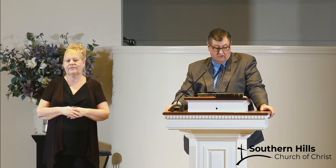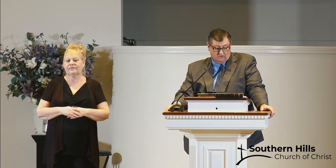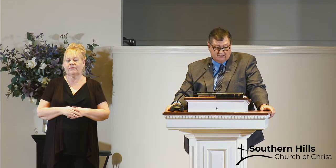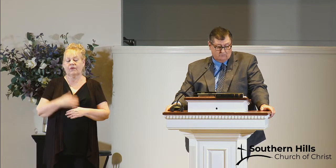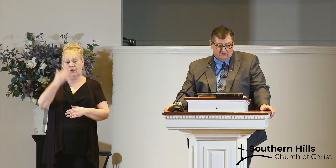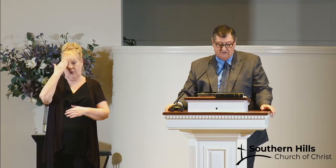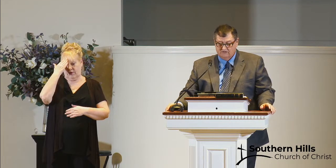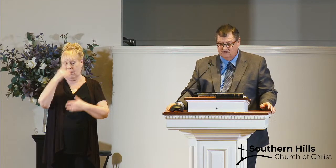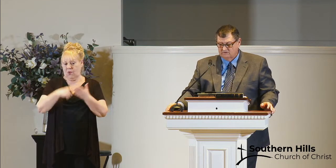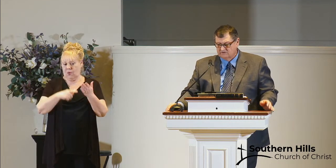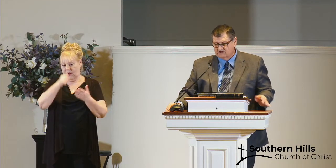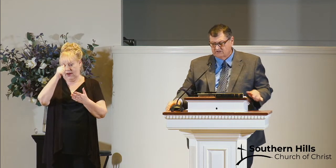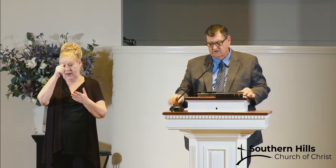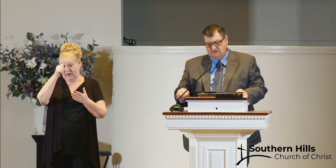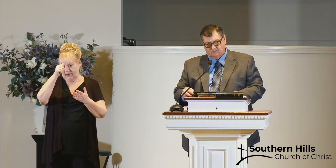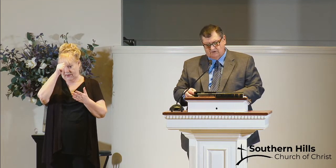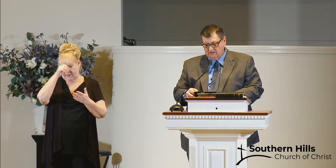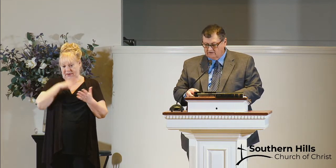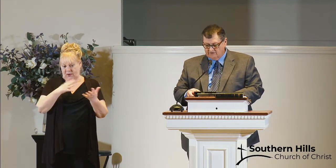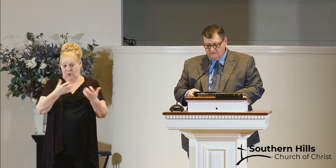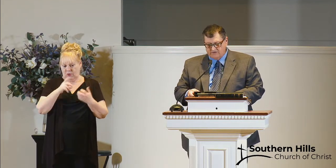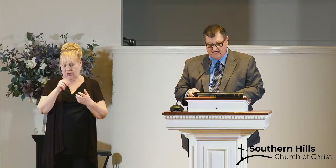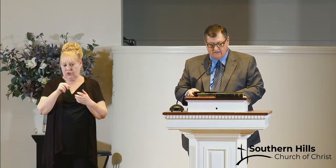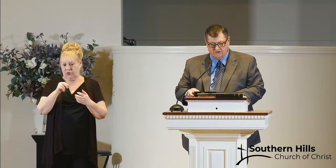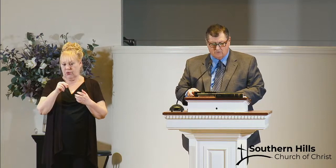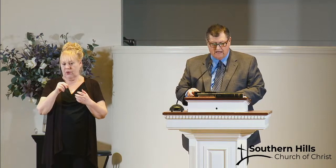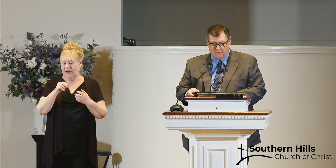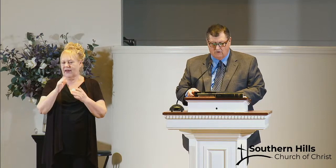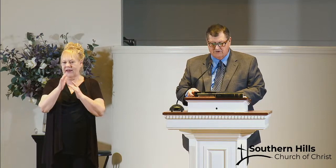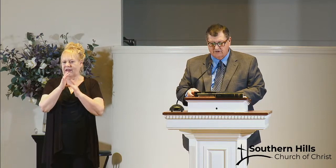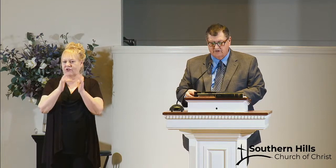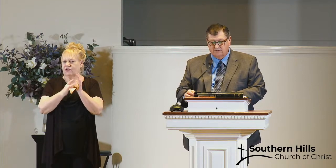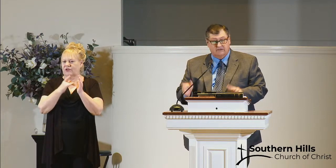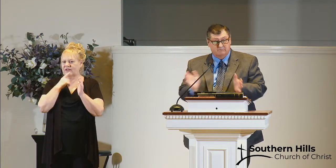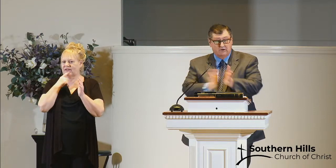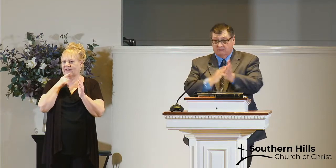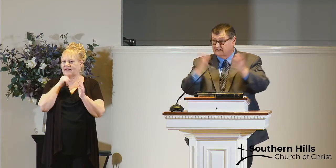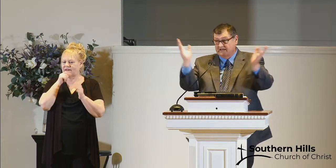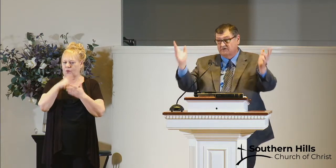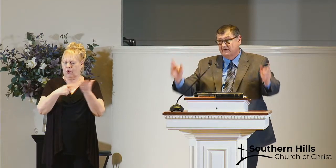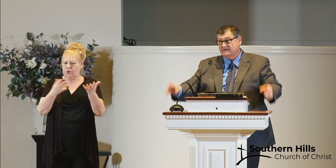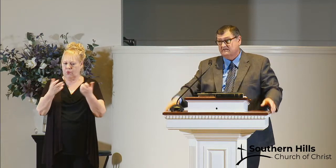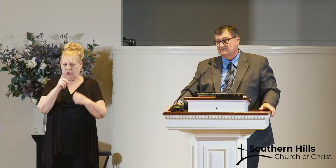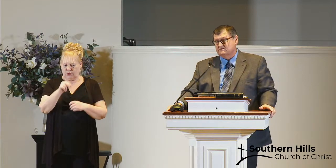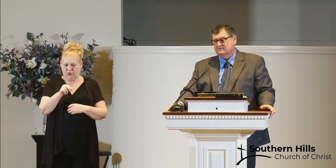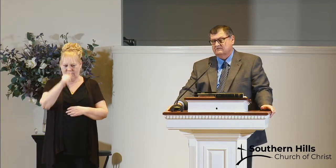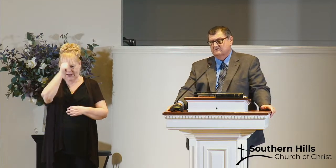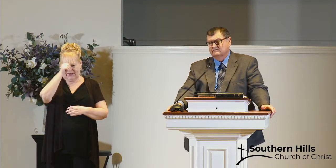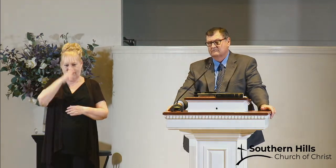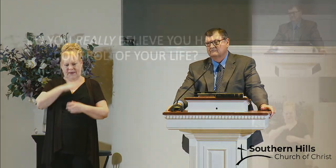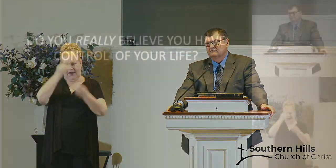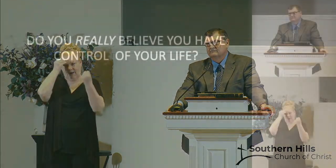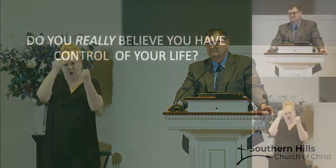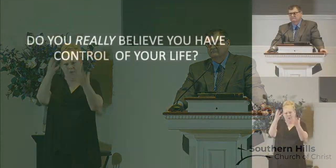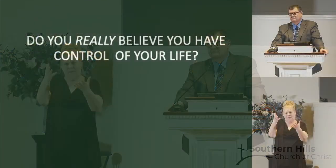we know what he wants to do and jesus says we're not going to do that here's what i want you to do and boom the guy obeys